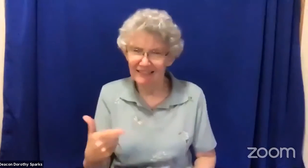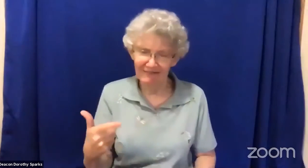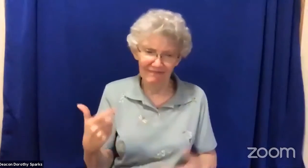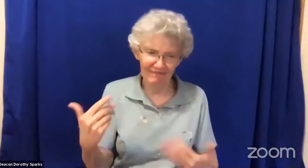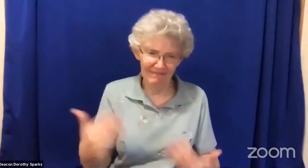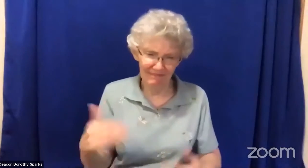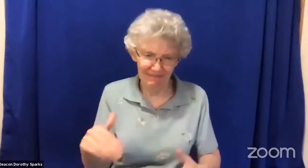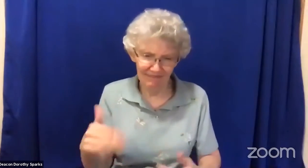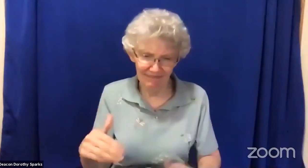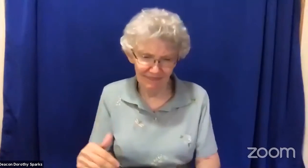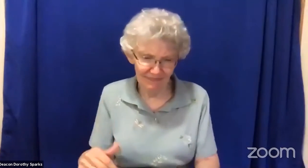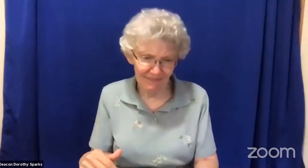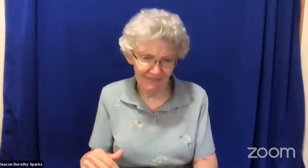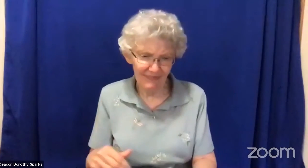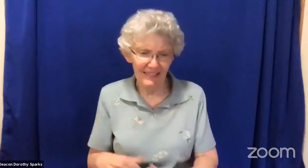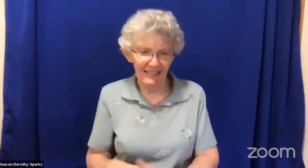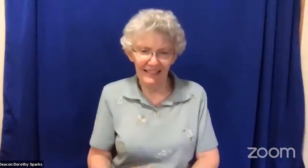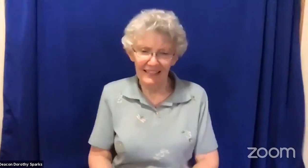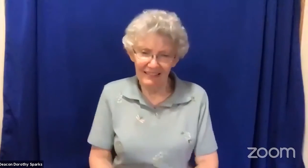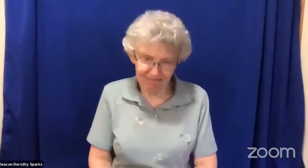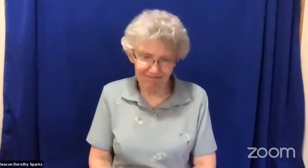They were afraid of him and they shot him.